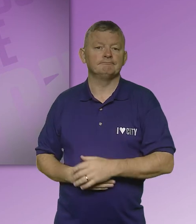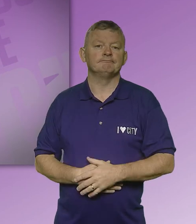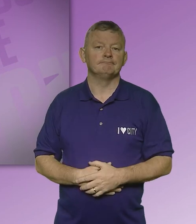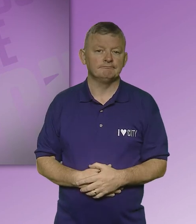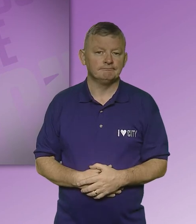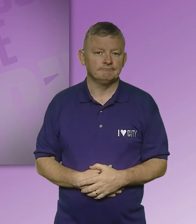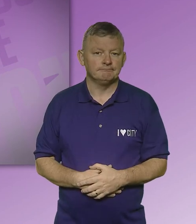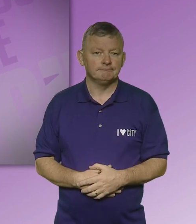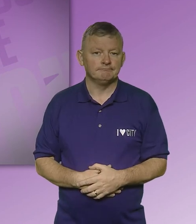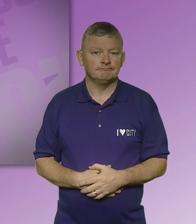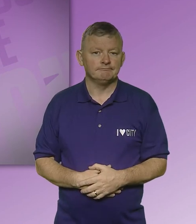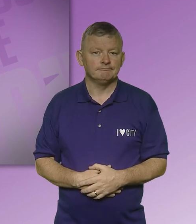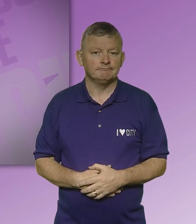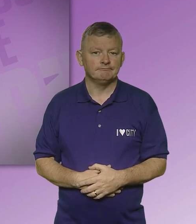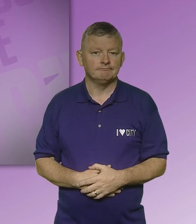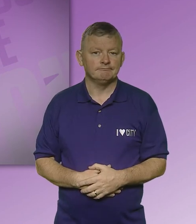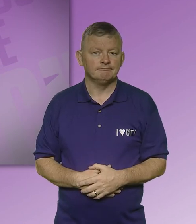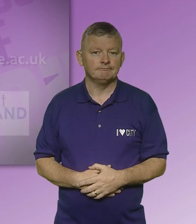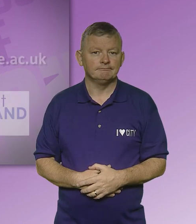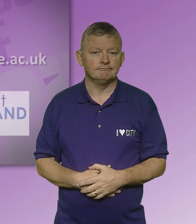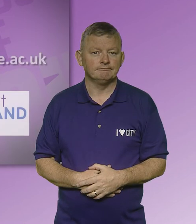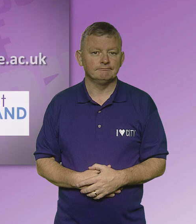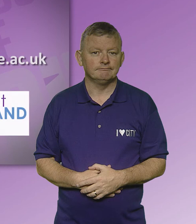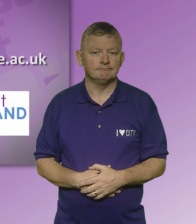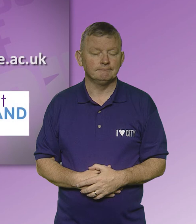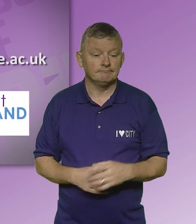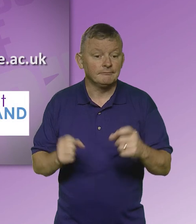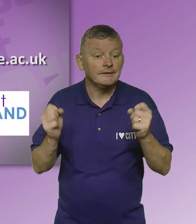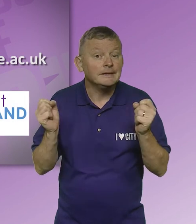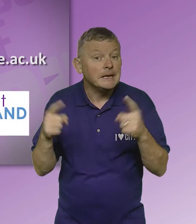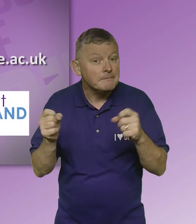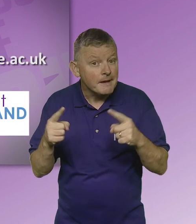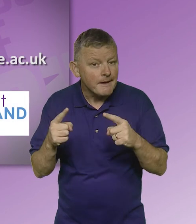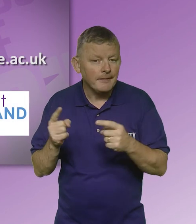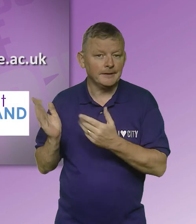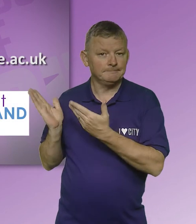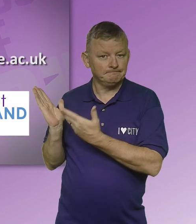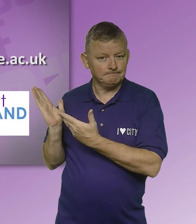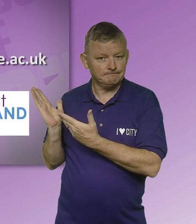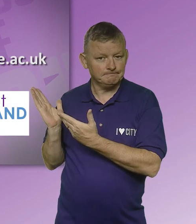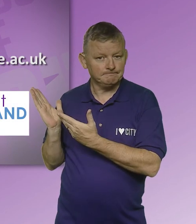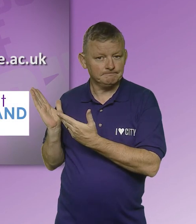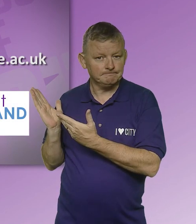5363 Email dianne.gallagher at